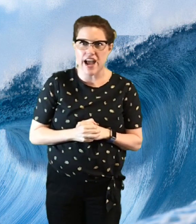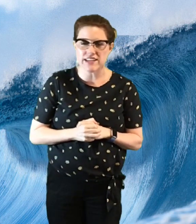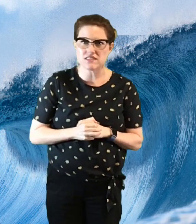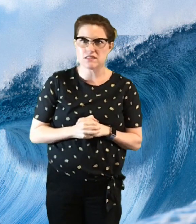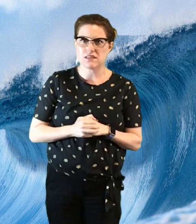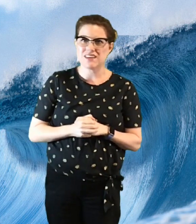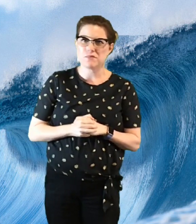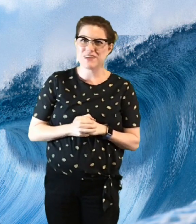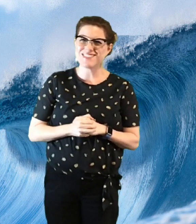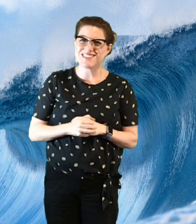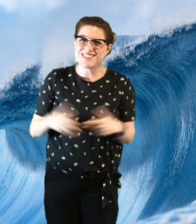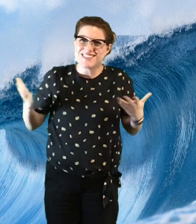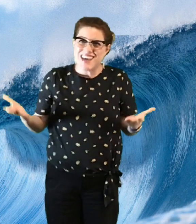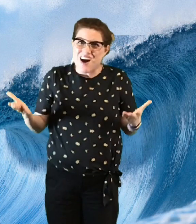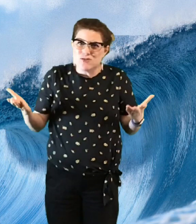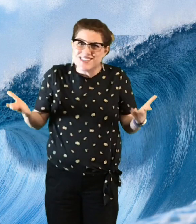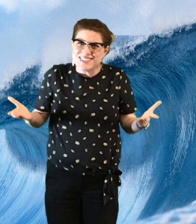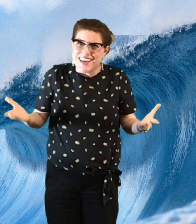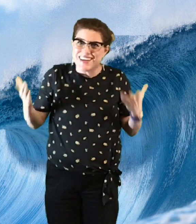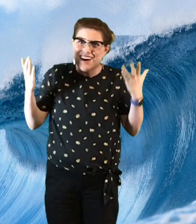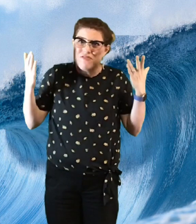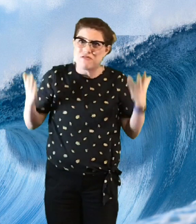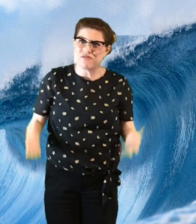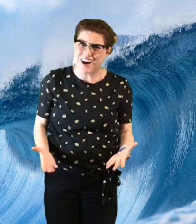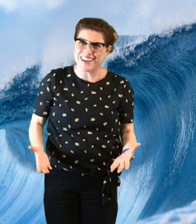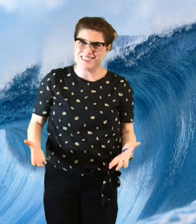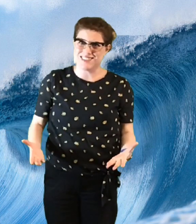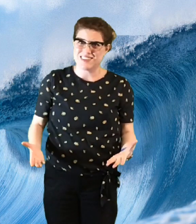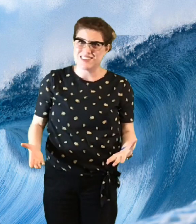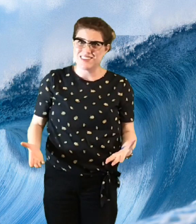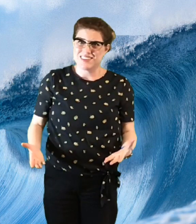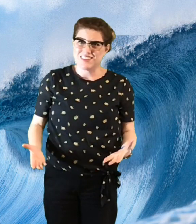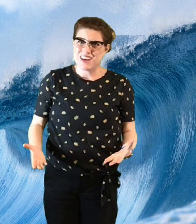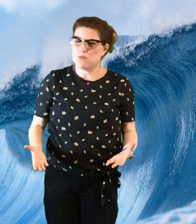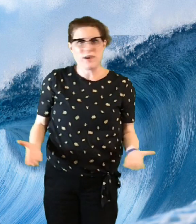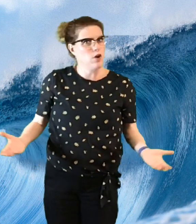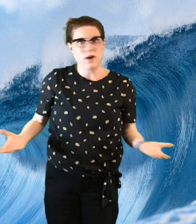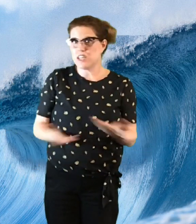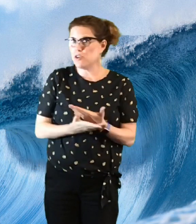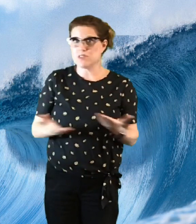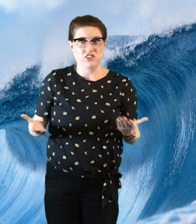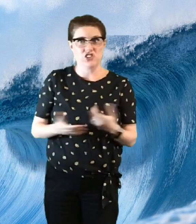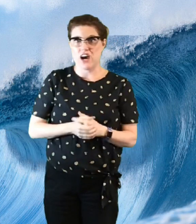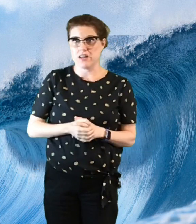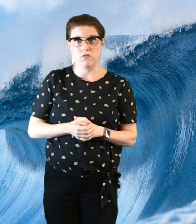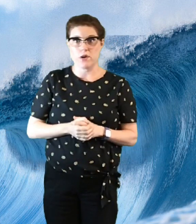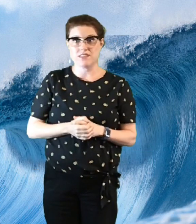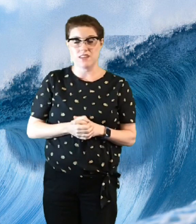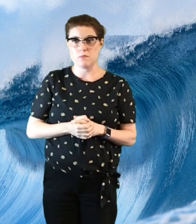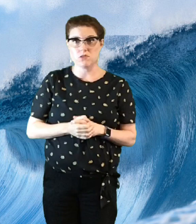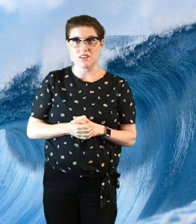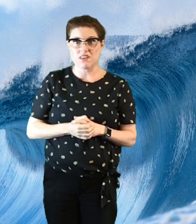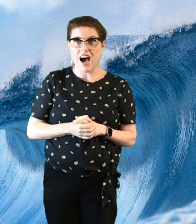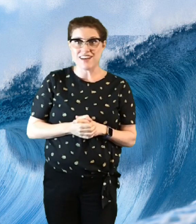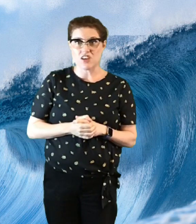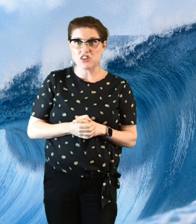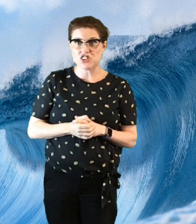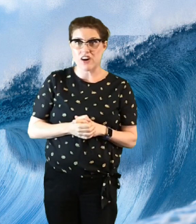because it sounds like a fight and we don't want to use our shouting voice in music class our shouting